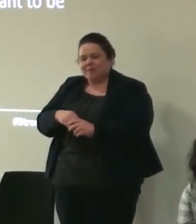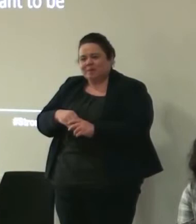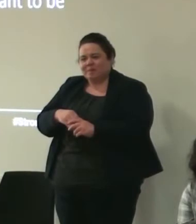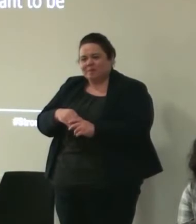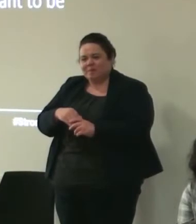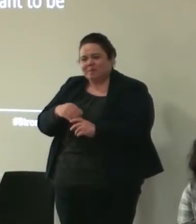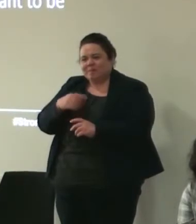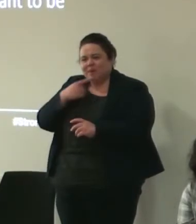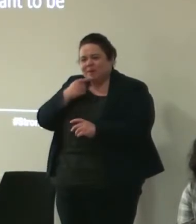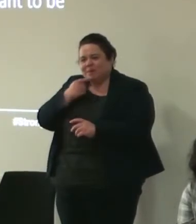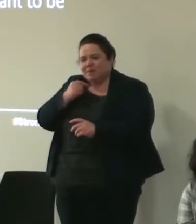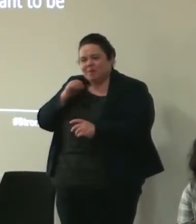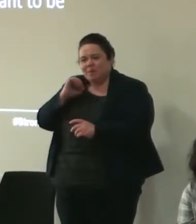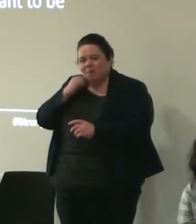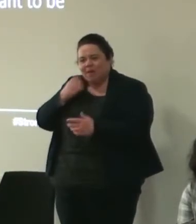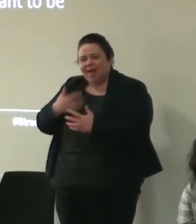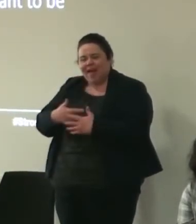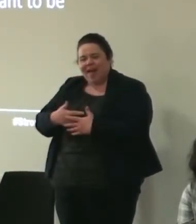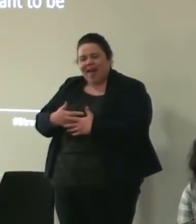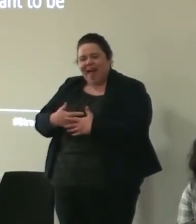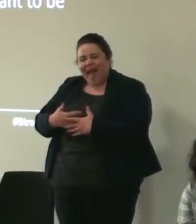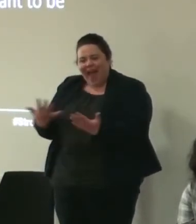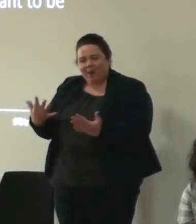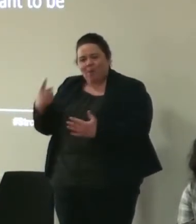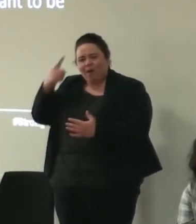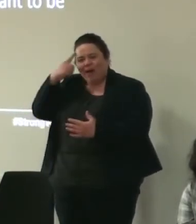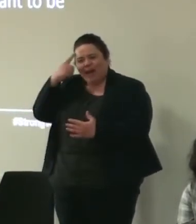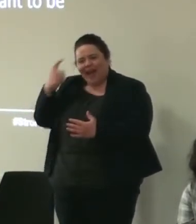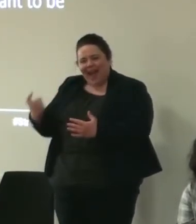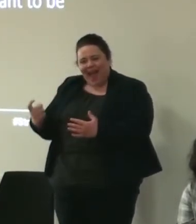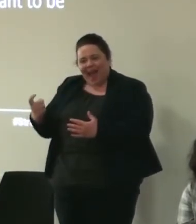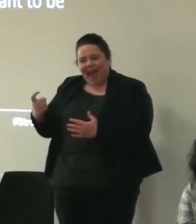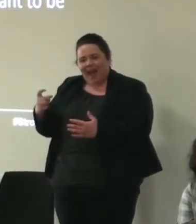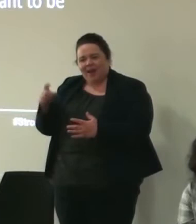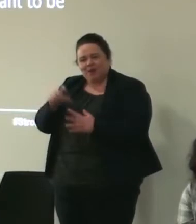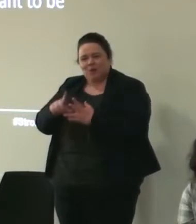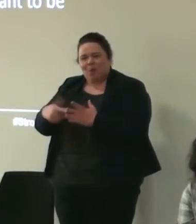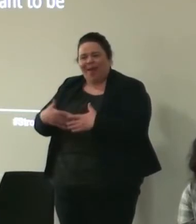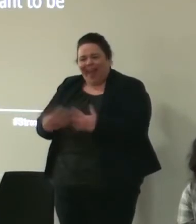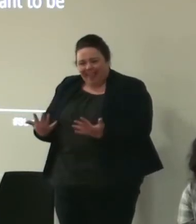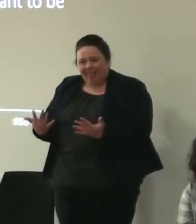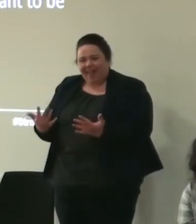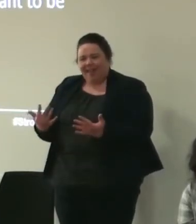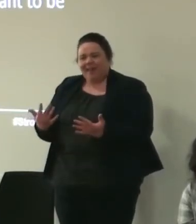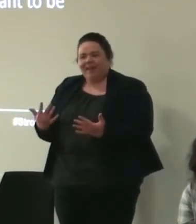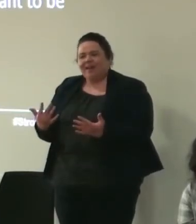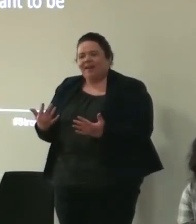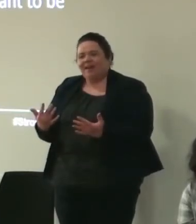any big conceived ideas let